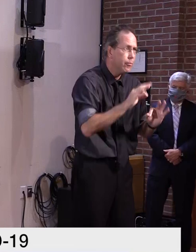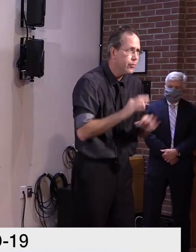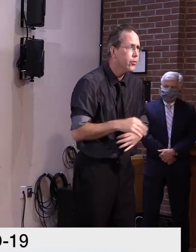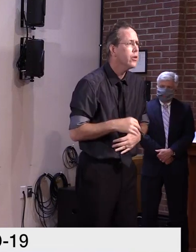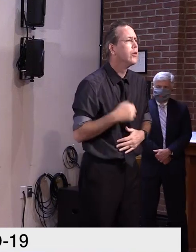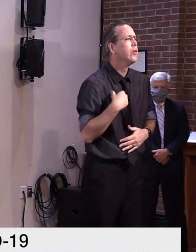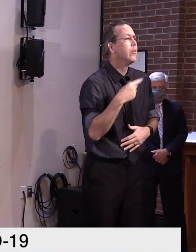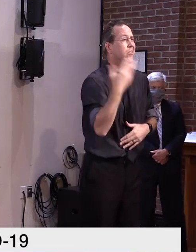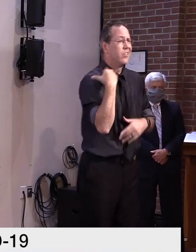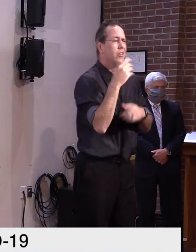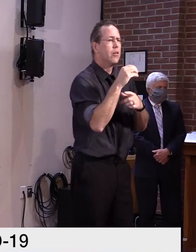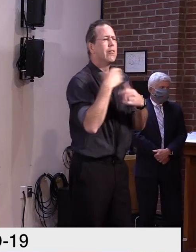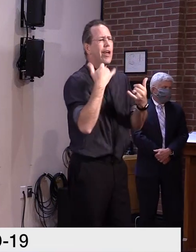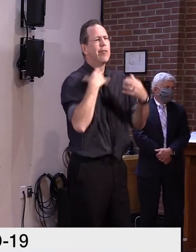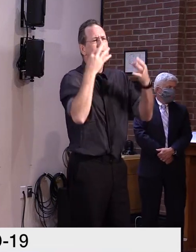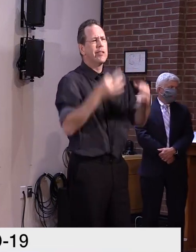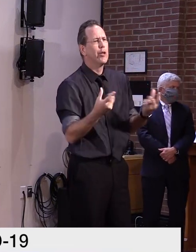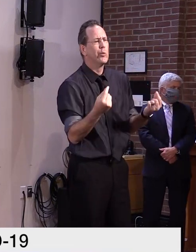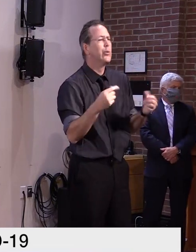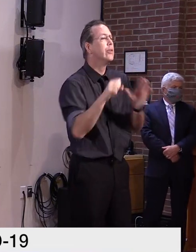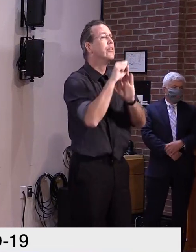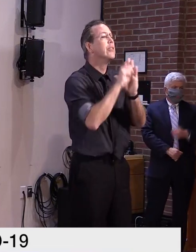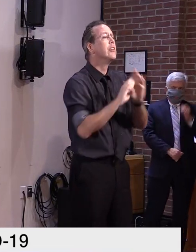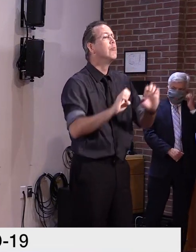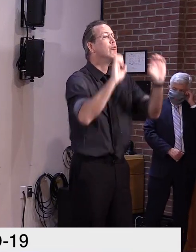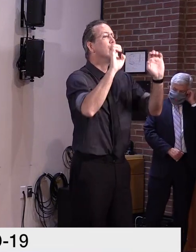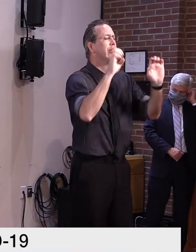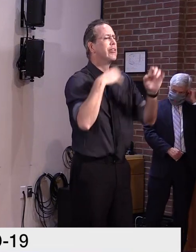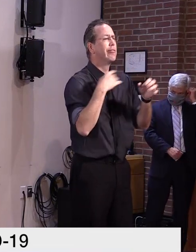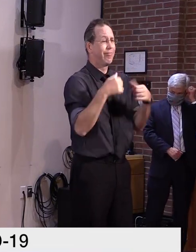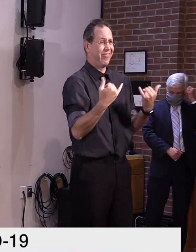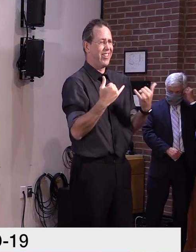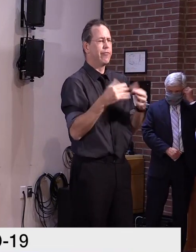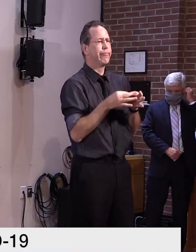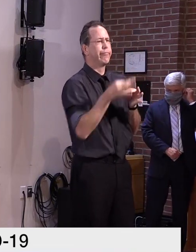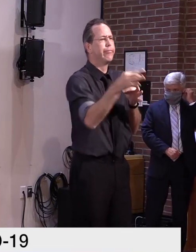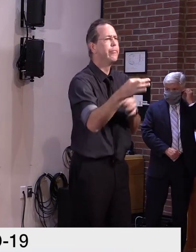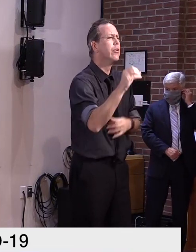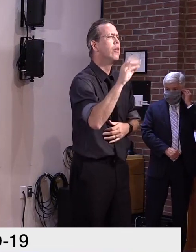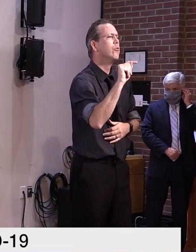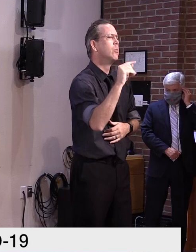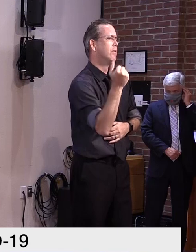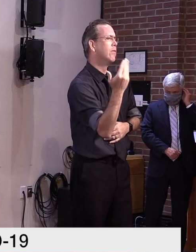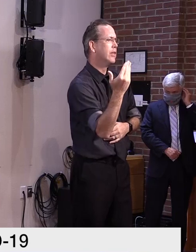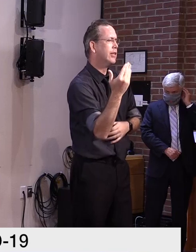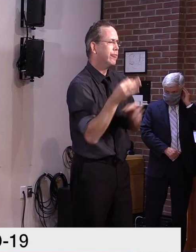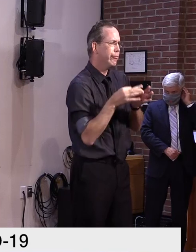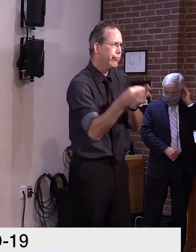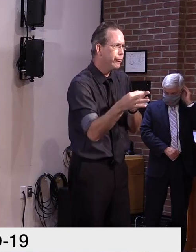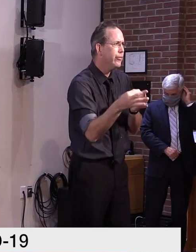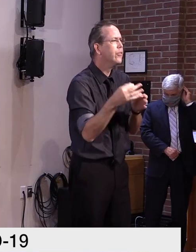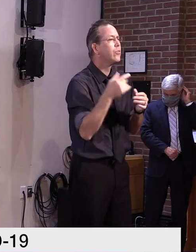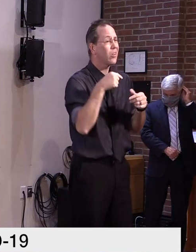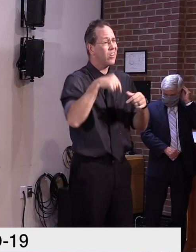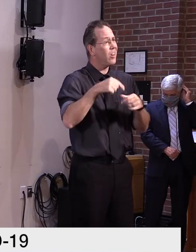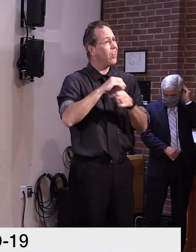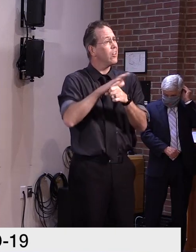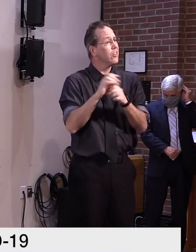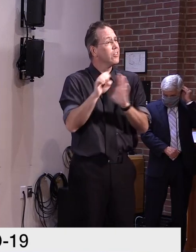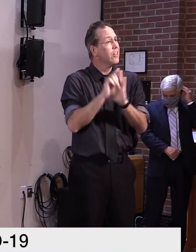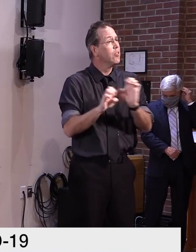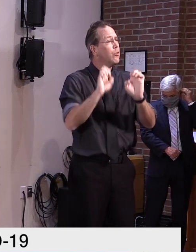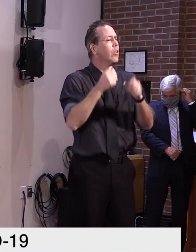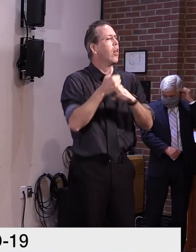As I've said, this is the vehicle that allows us to manage and continue to suppress this virus and make sure